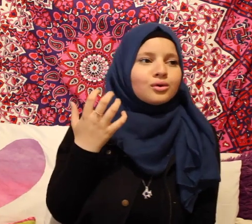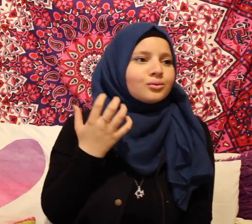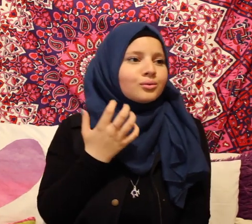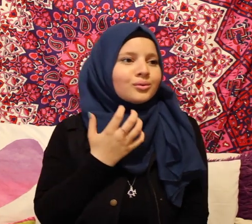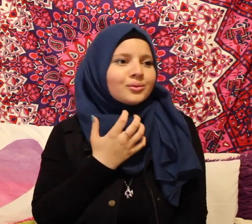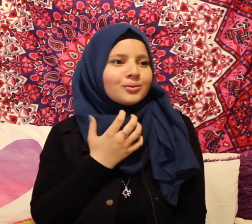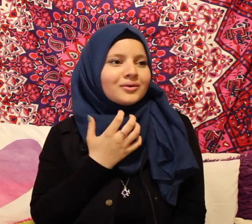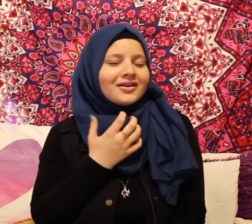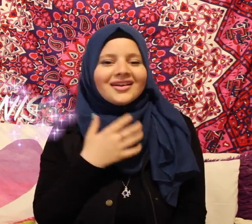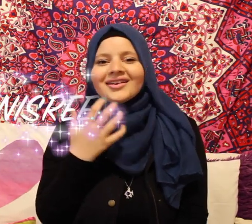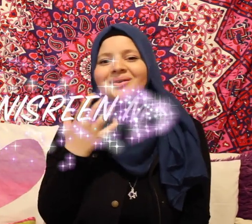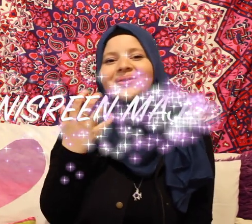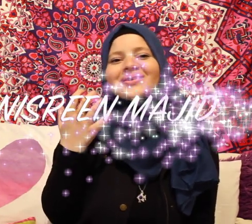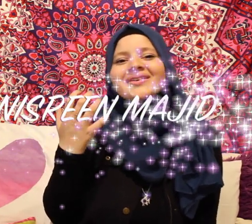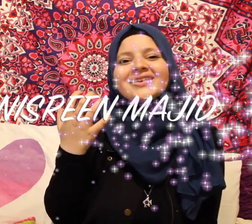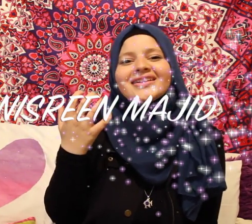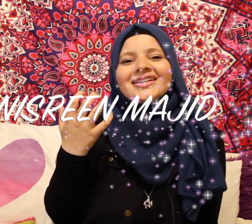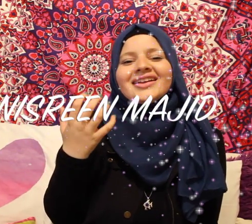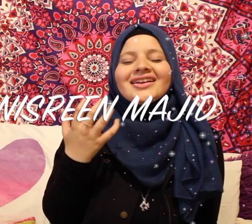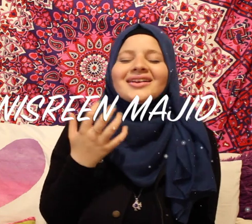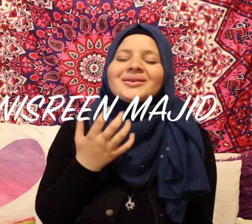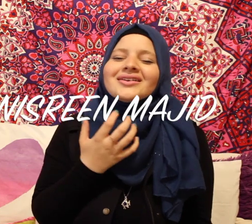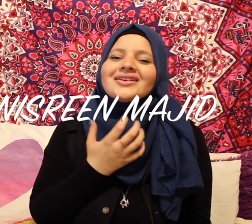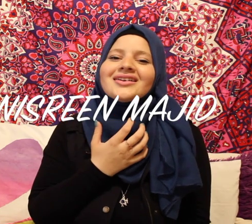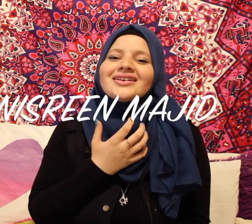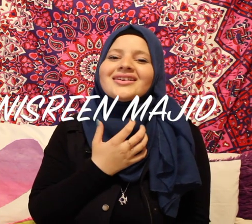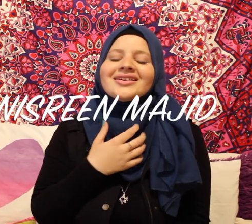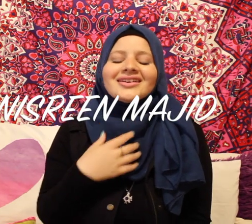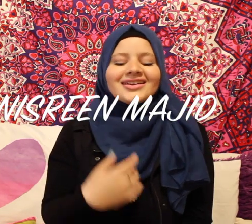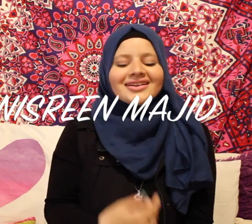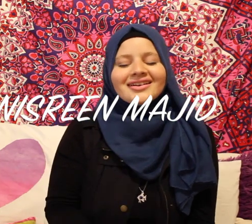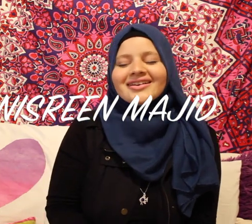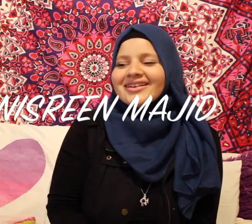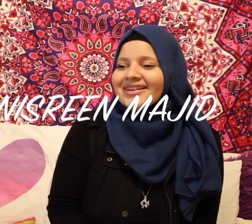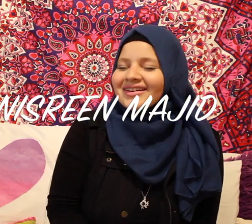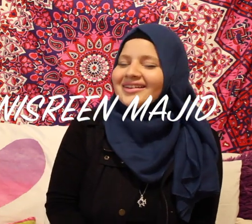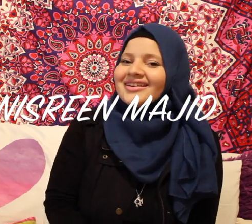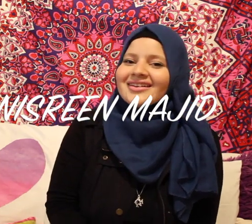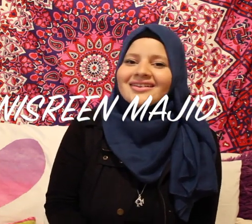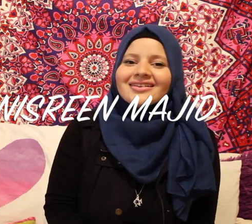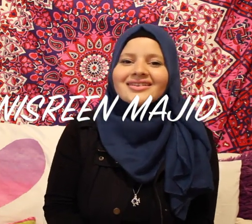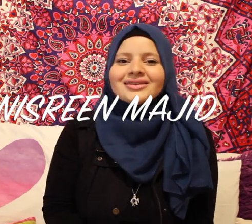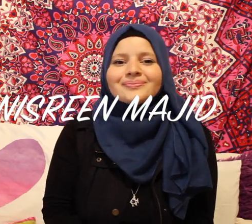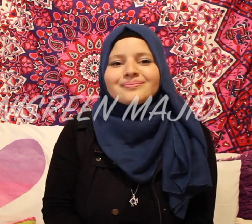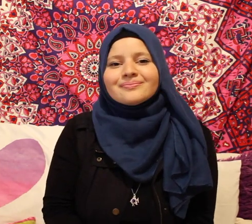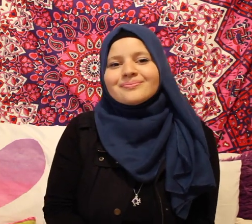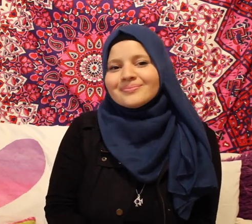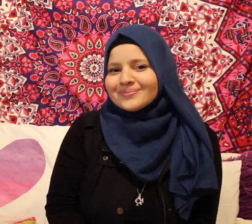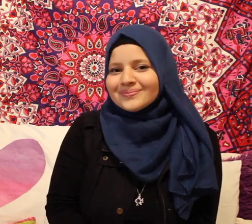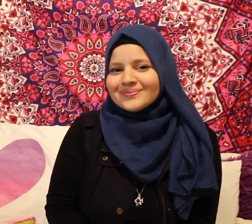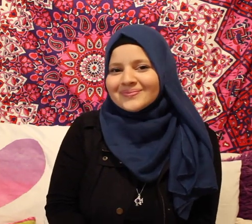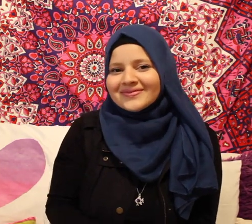-D-S